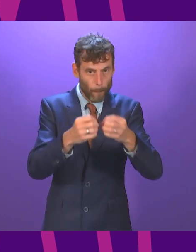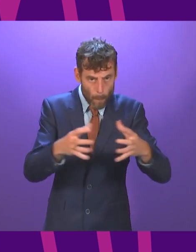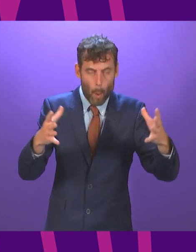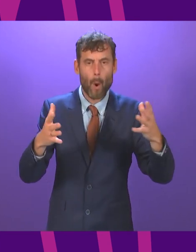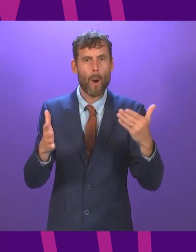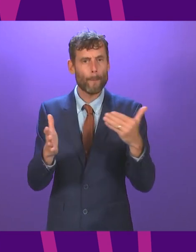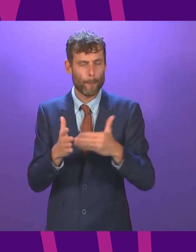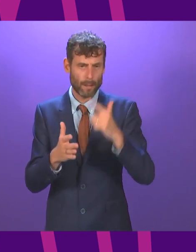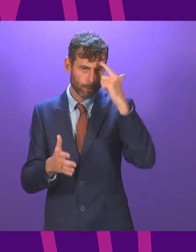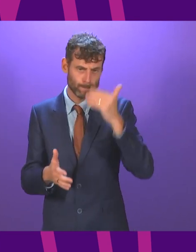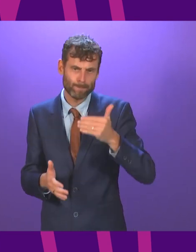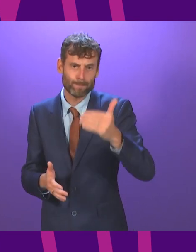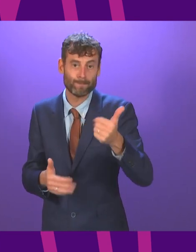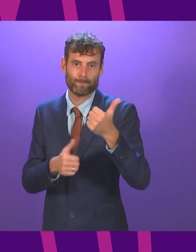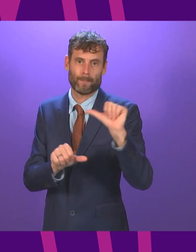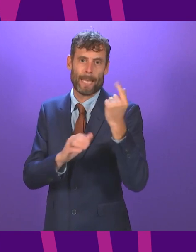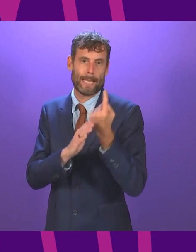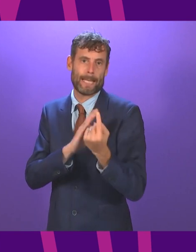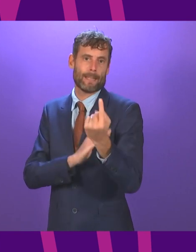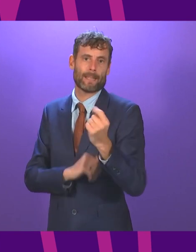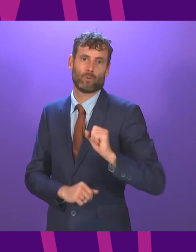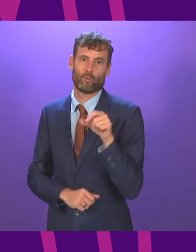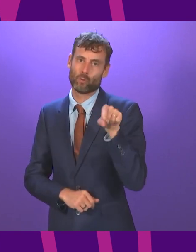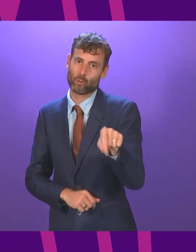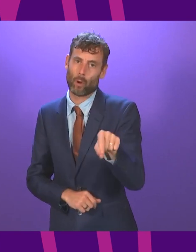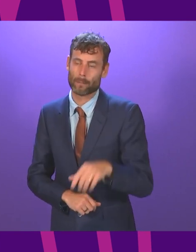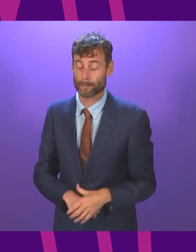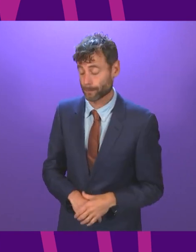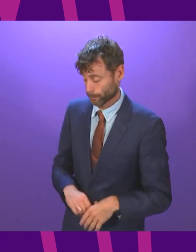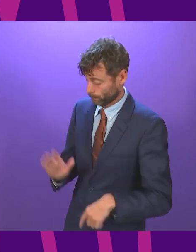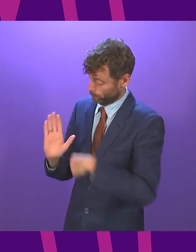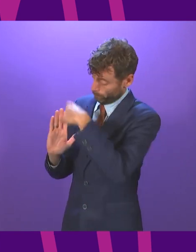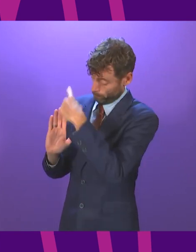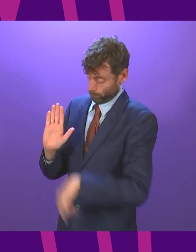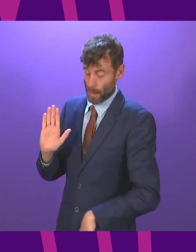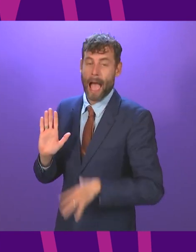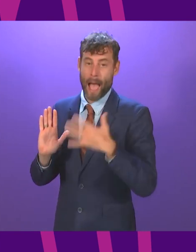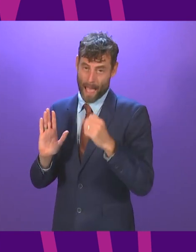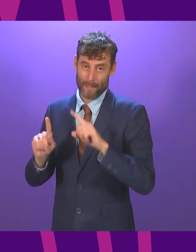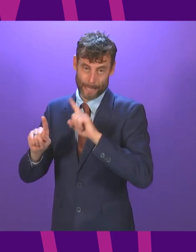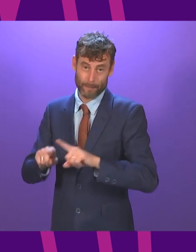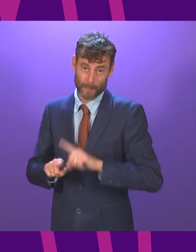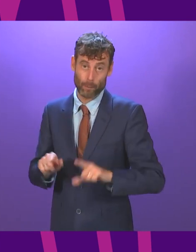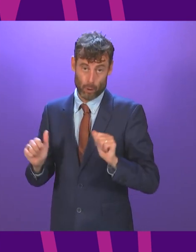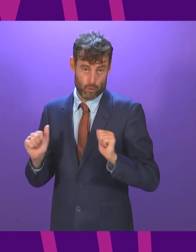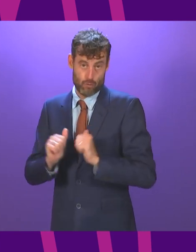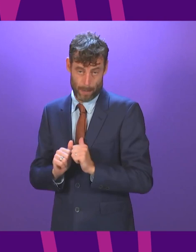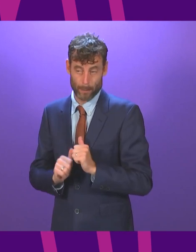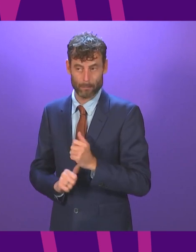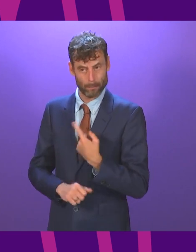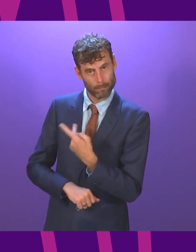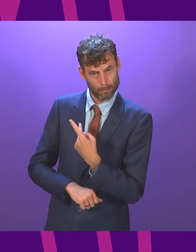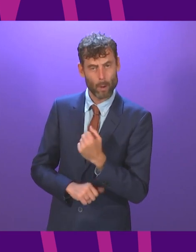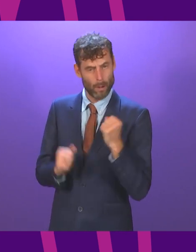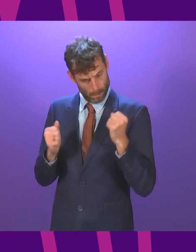within the devolved context this agreement contains a number of commitments that will help deliver a just transition